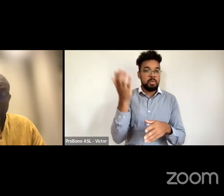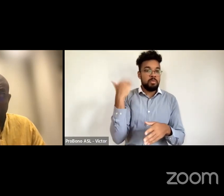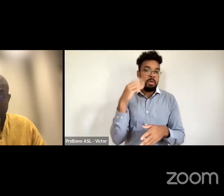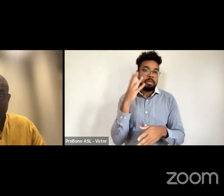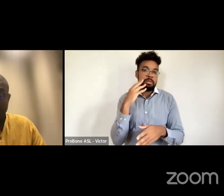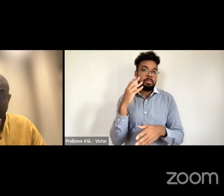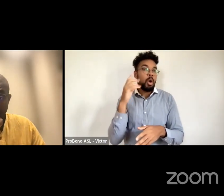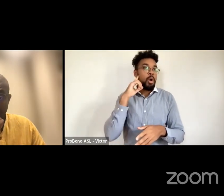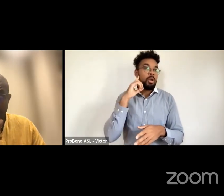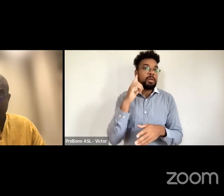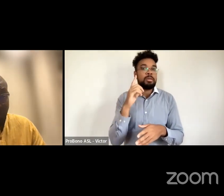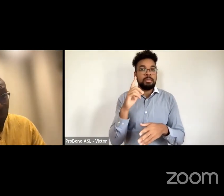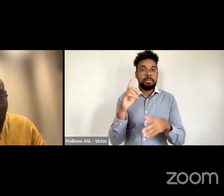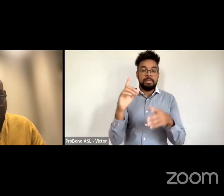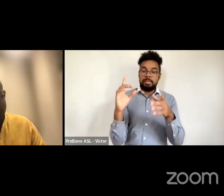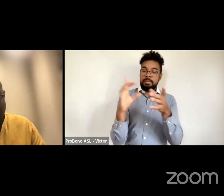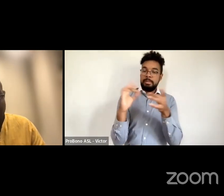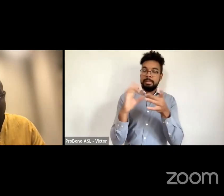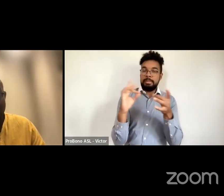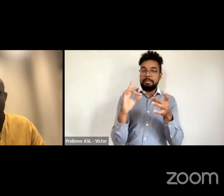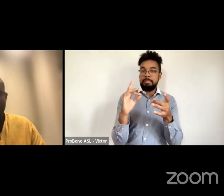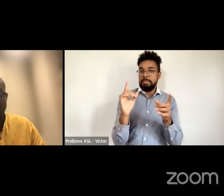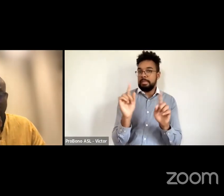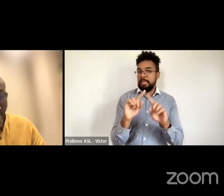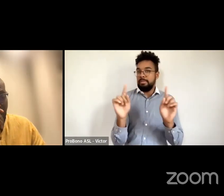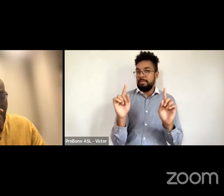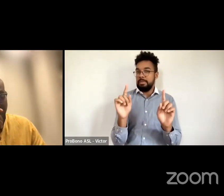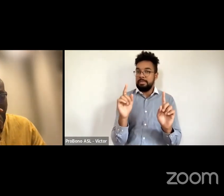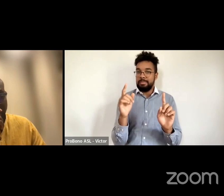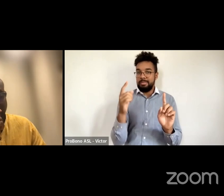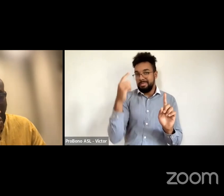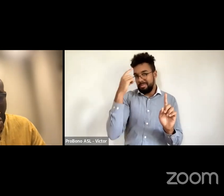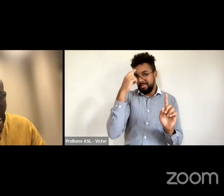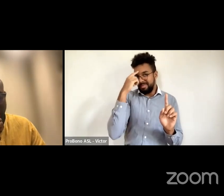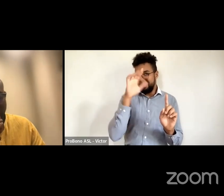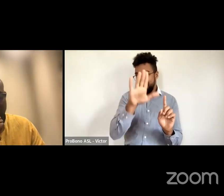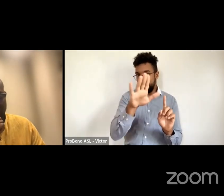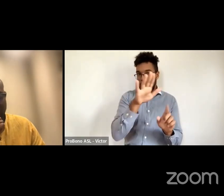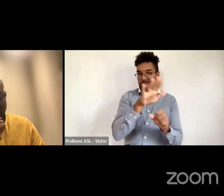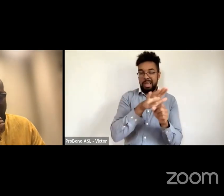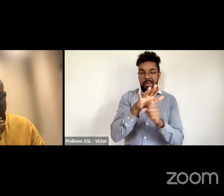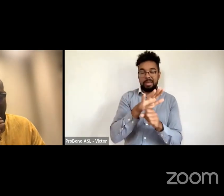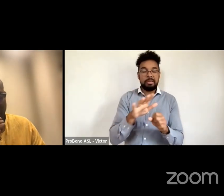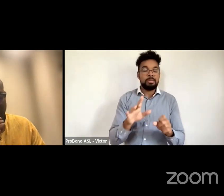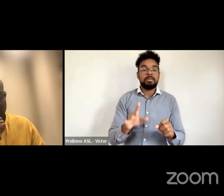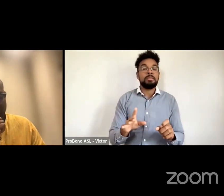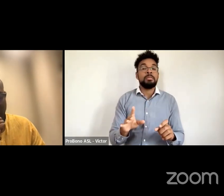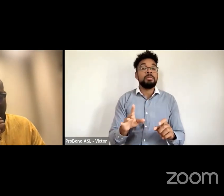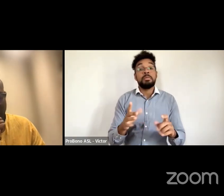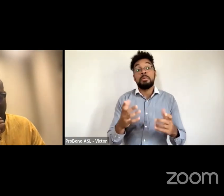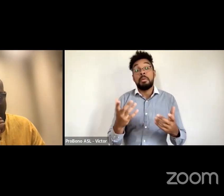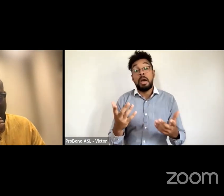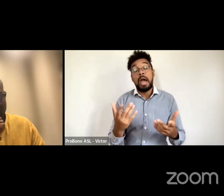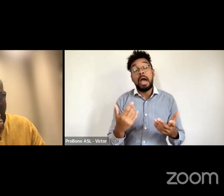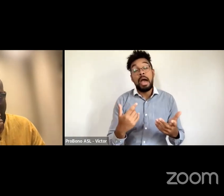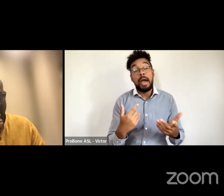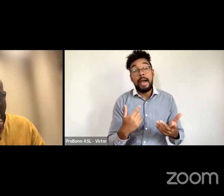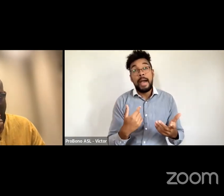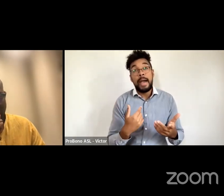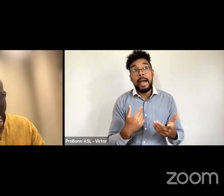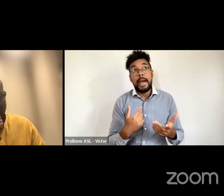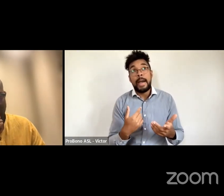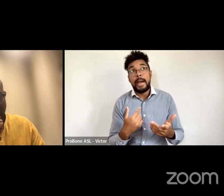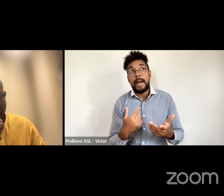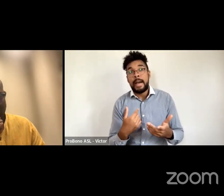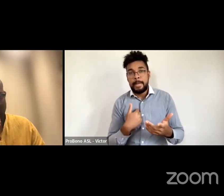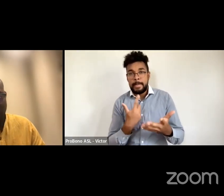so i would answer you but i just want to take you back a little bit um happy